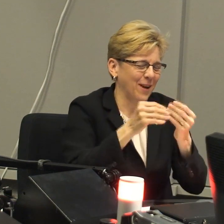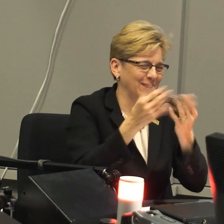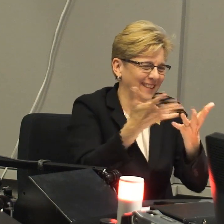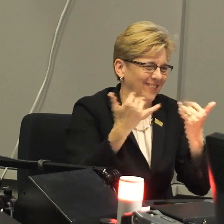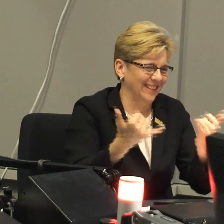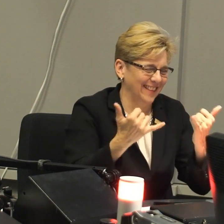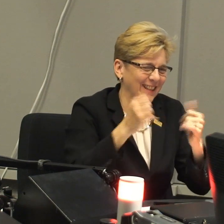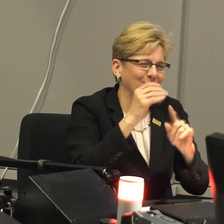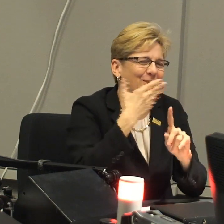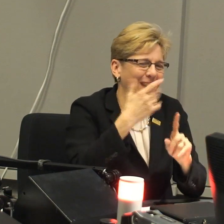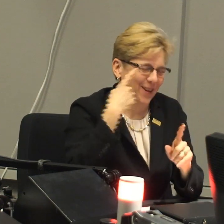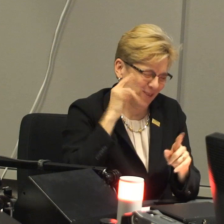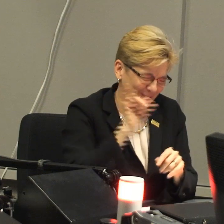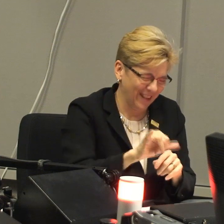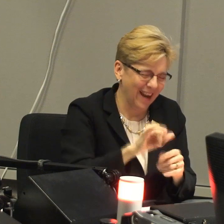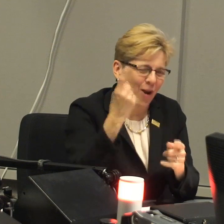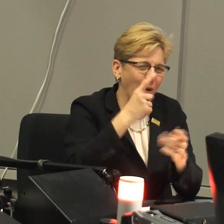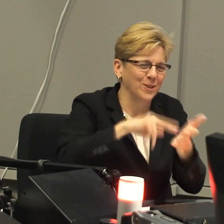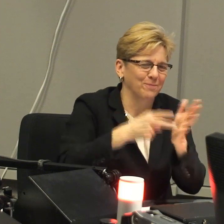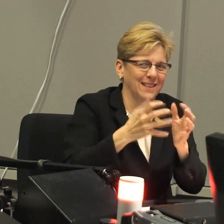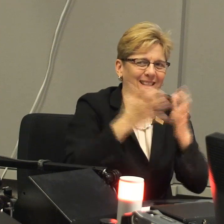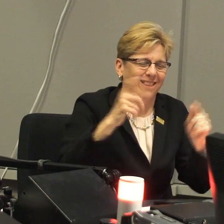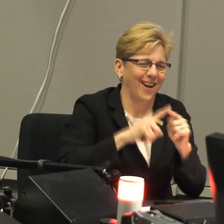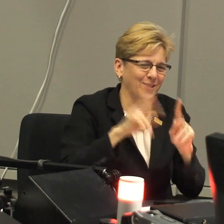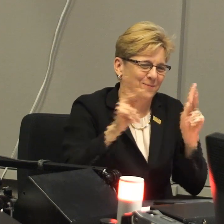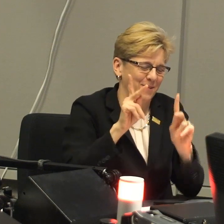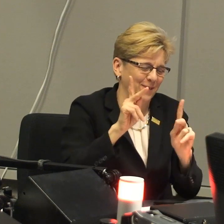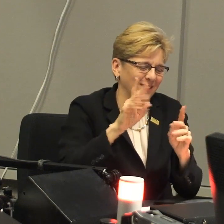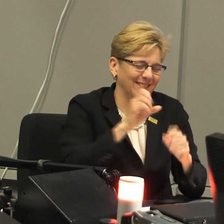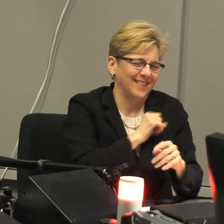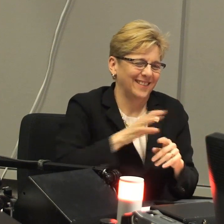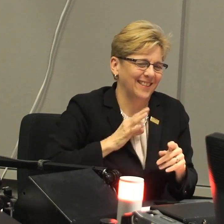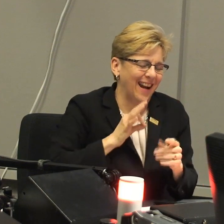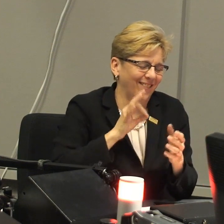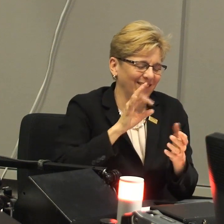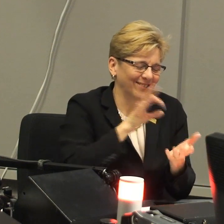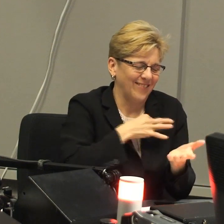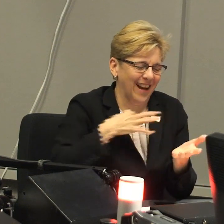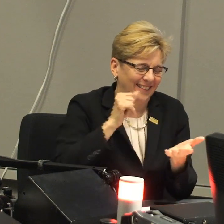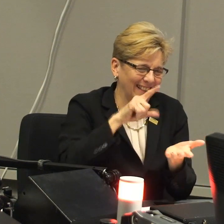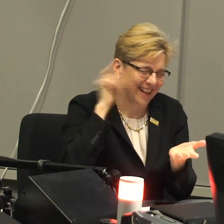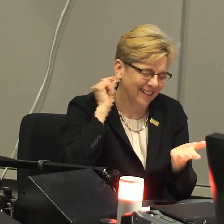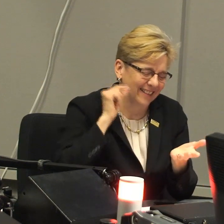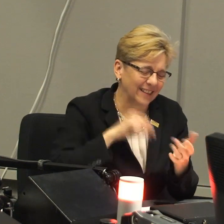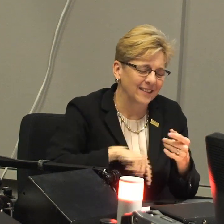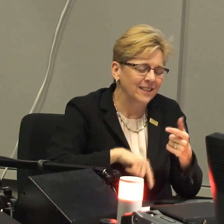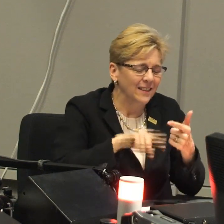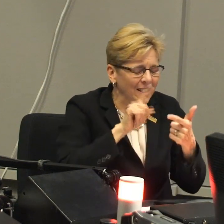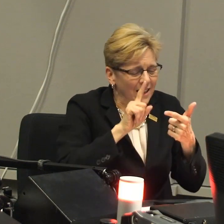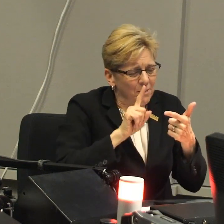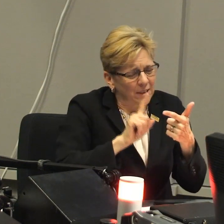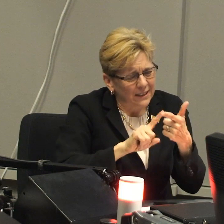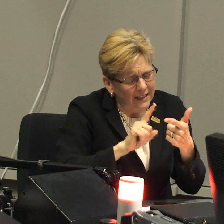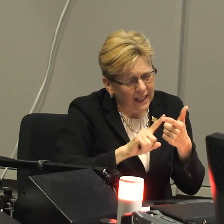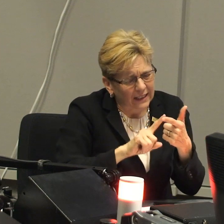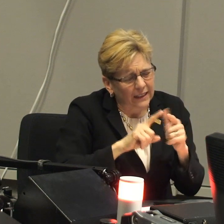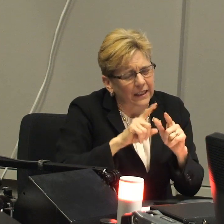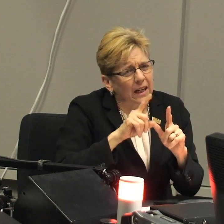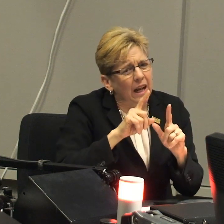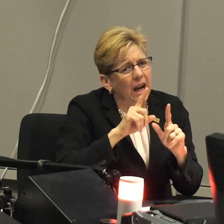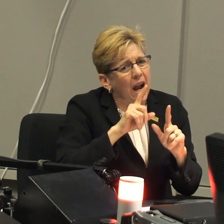now getting this very positive feedback. So thank you for sharing that. It always means a lot to our staff and faculty at Gallaudet.